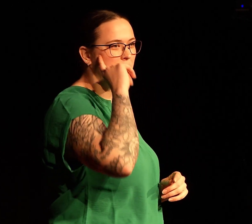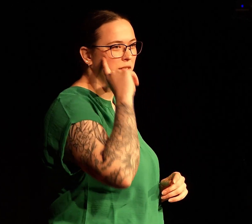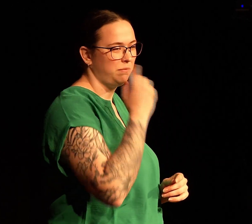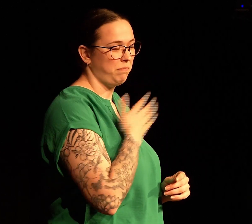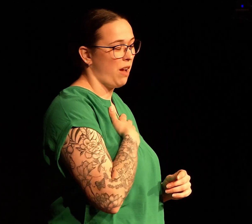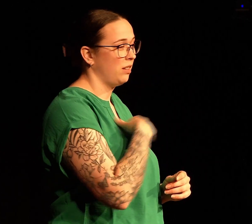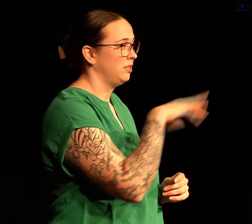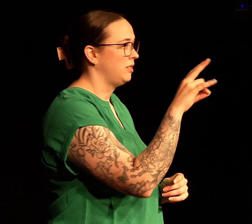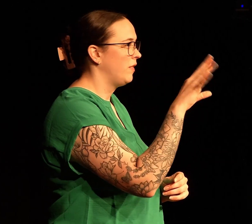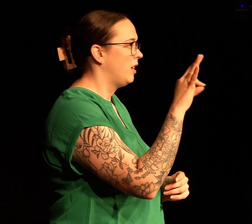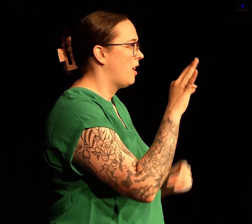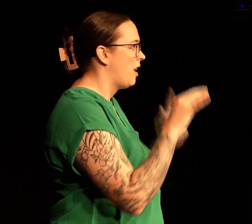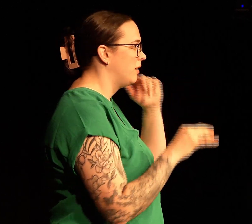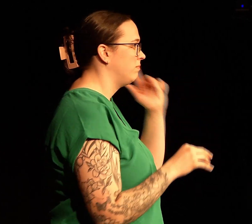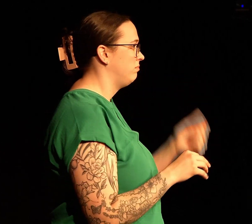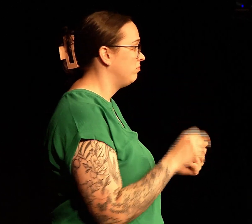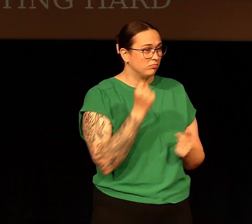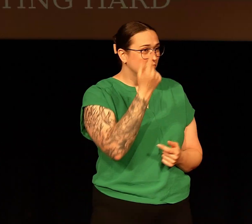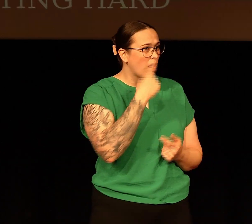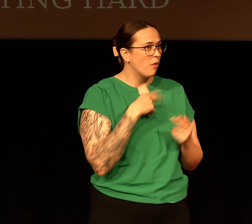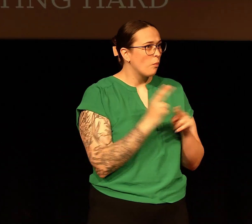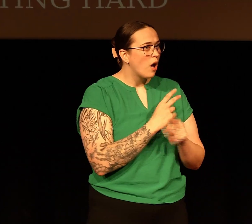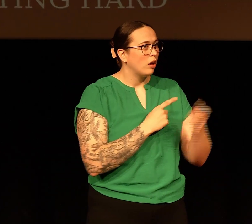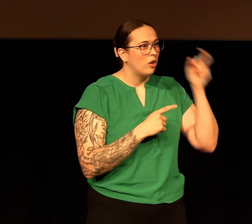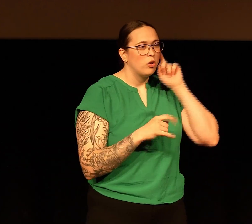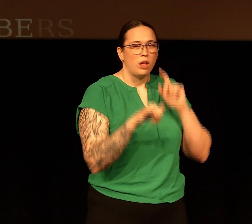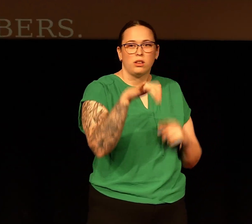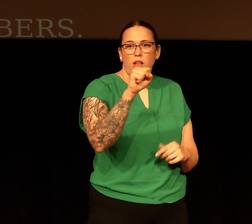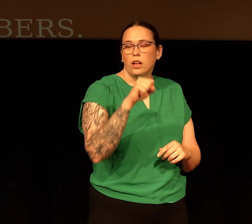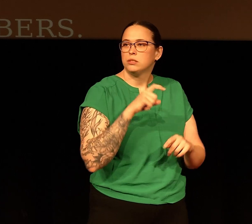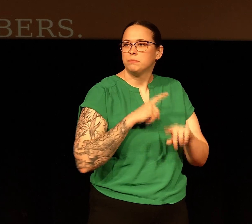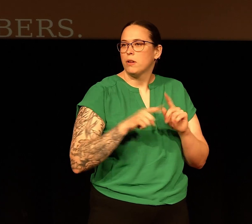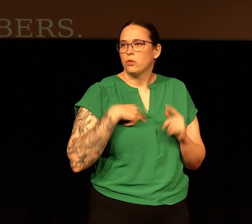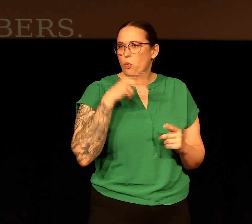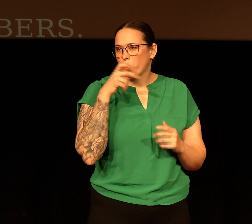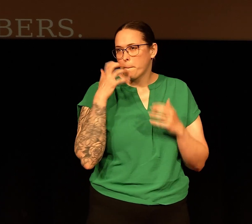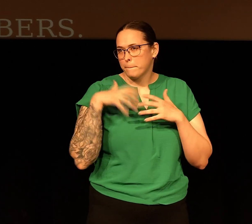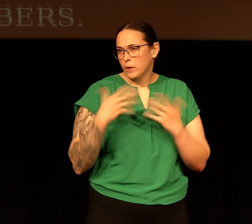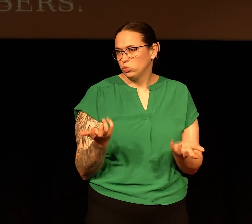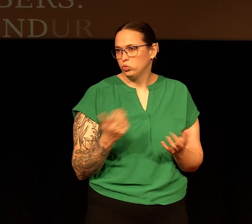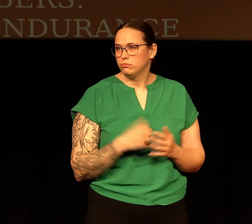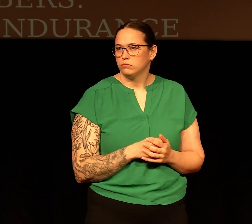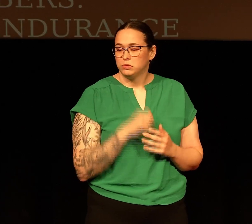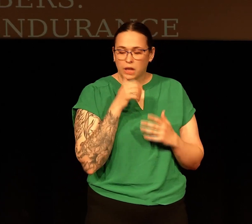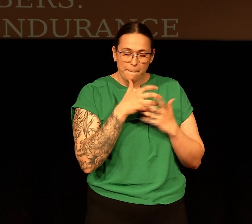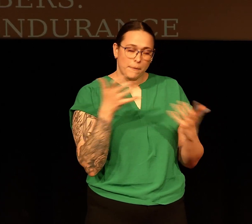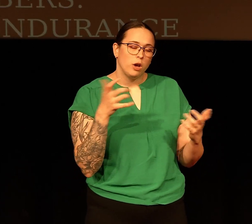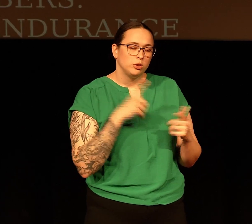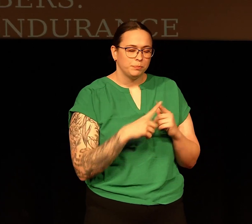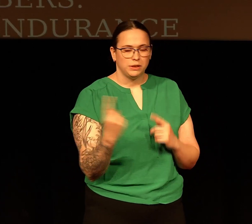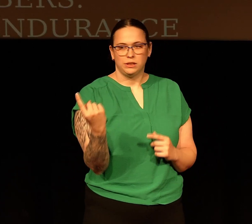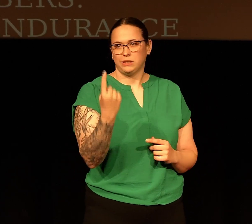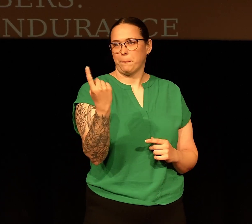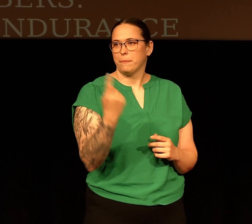deafness has numbers. My number is 79. That means I use a hearing aid. I can hear a little bit, but not too much.